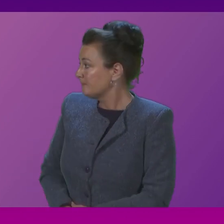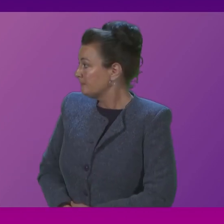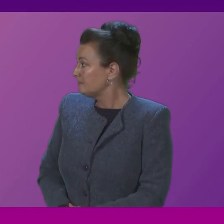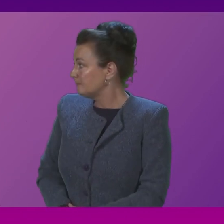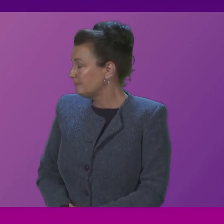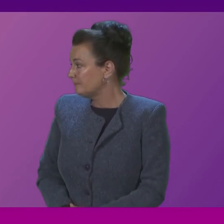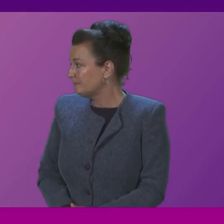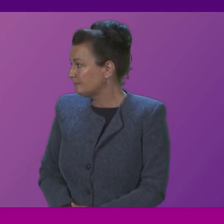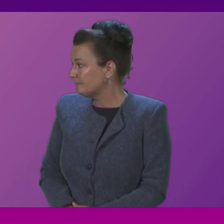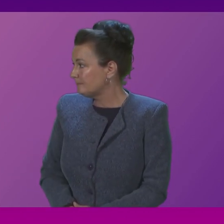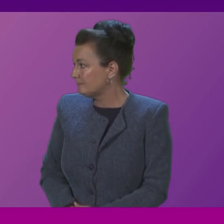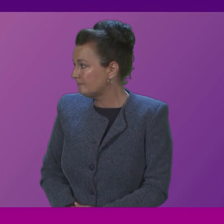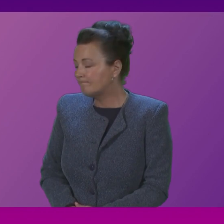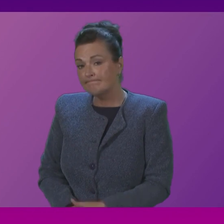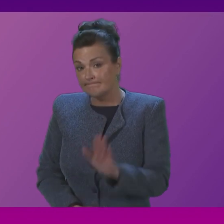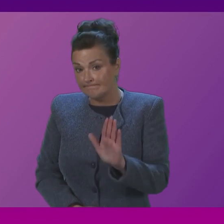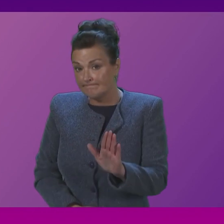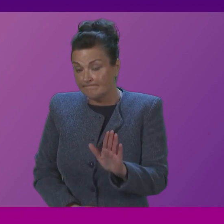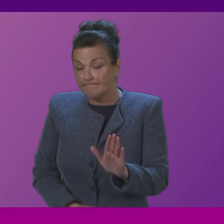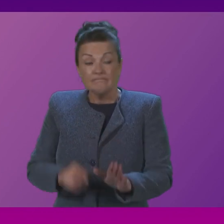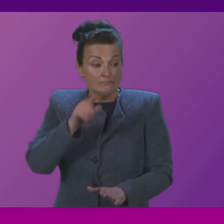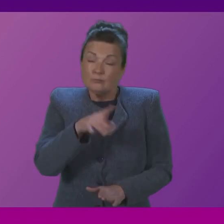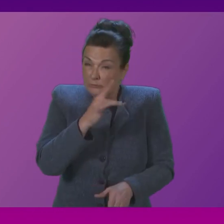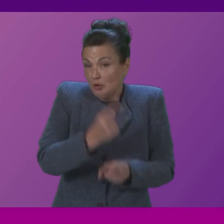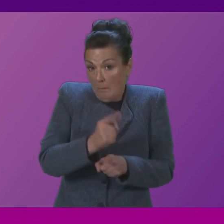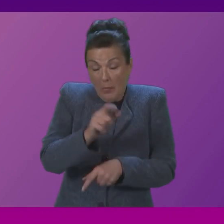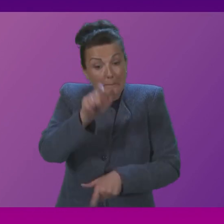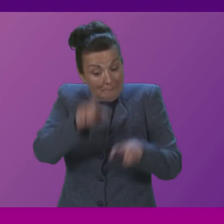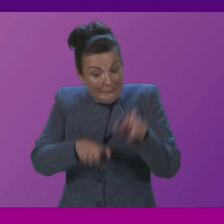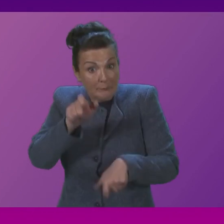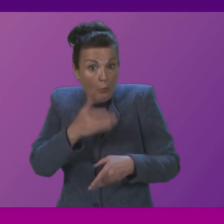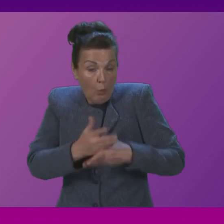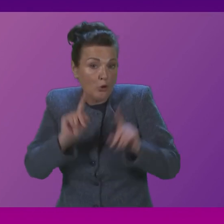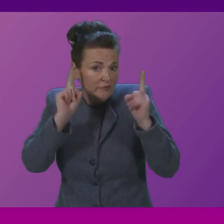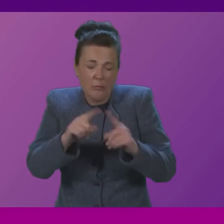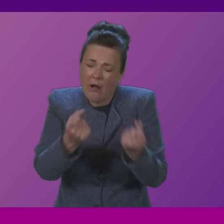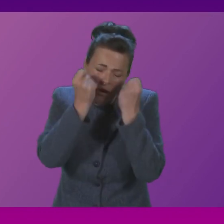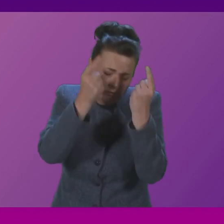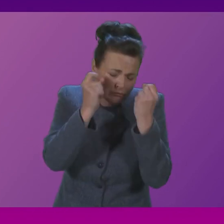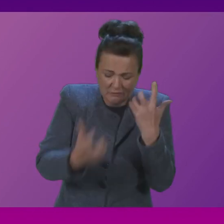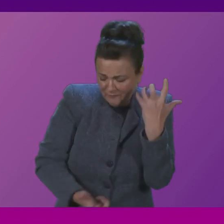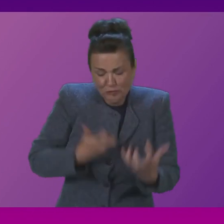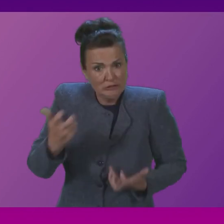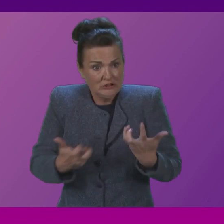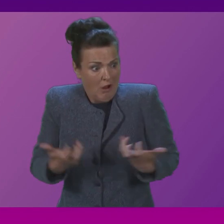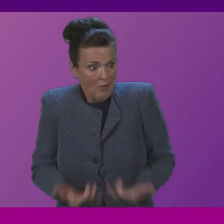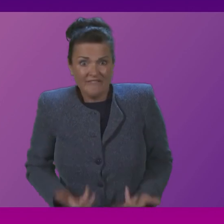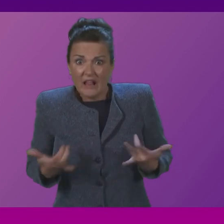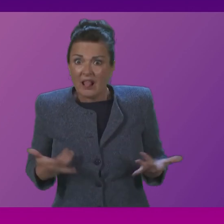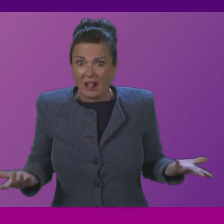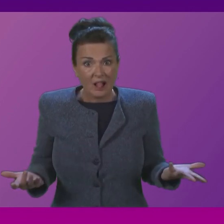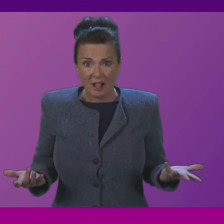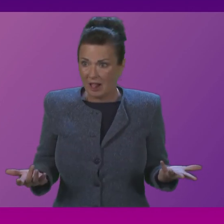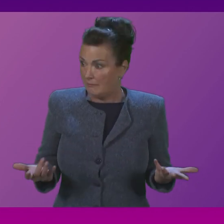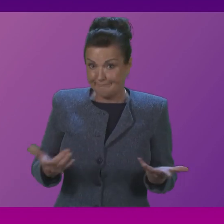this firstly in terms of those working in our university sector I absolutely understand the frustration that they feel at